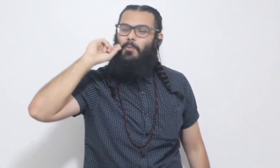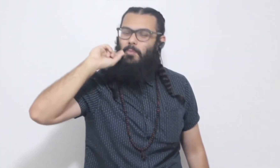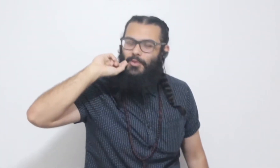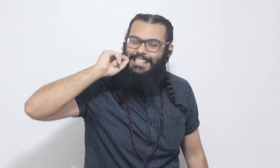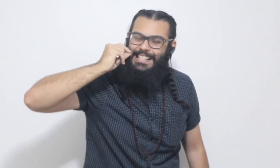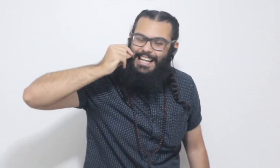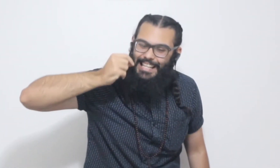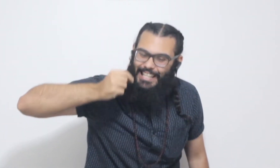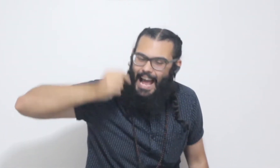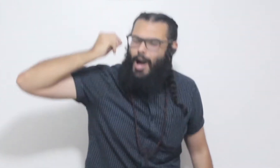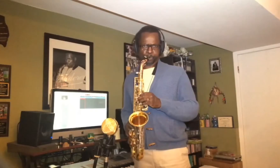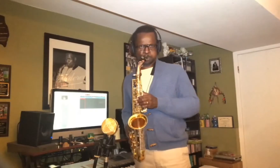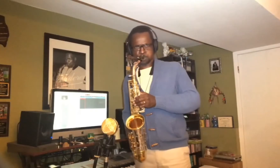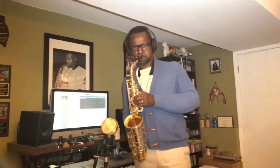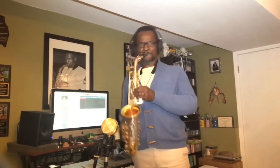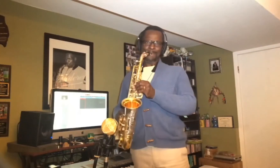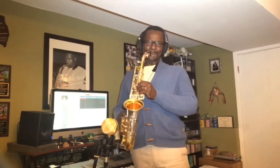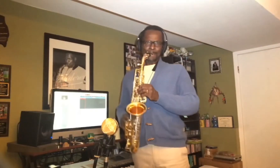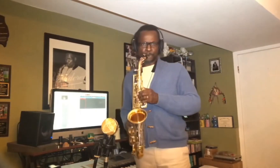until printed down